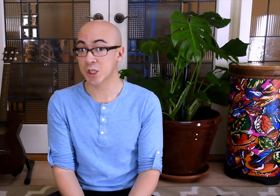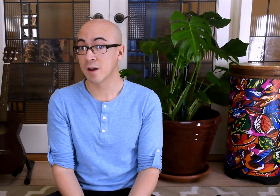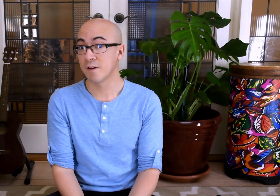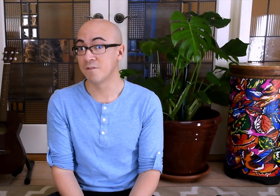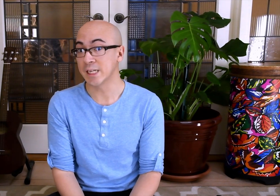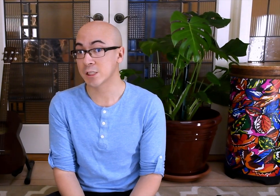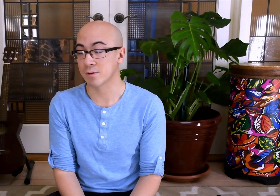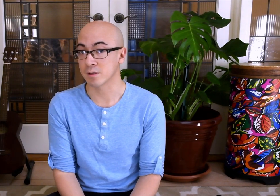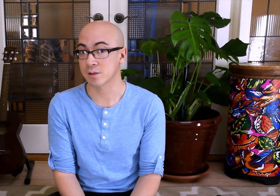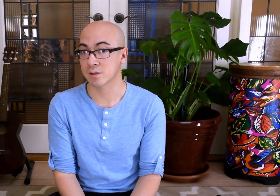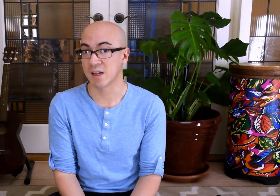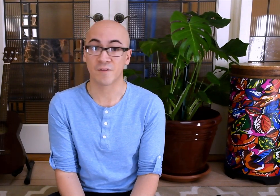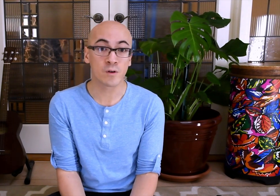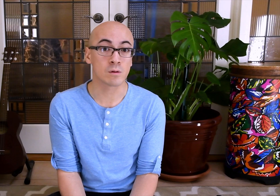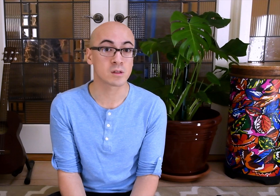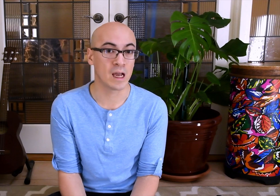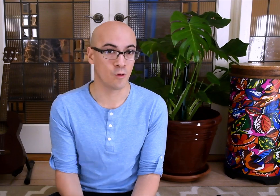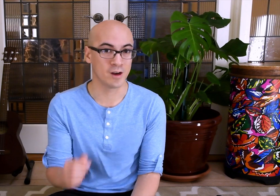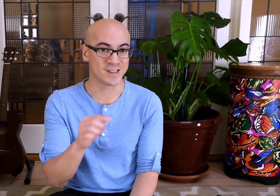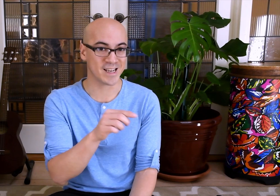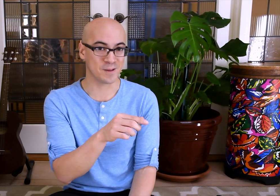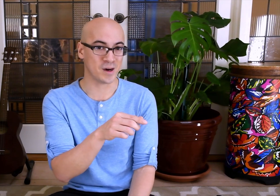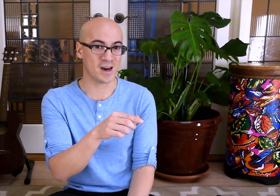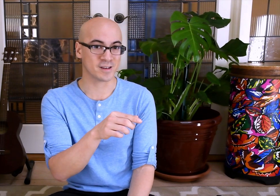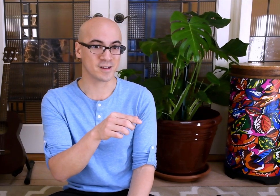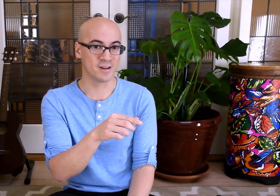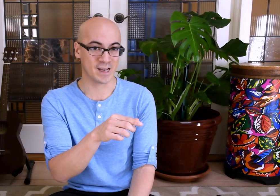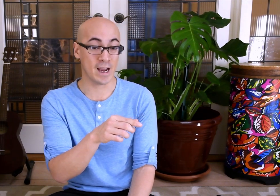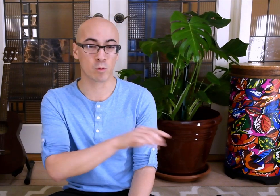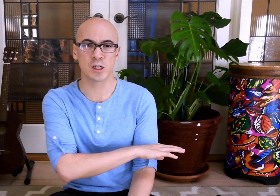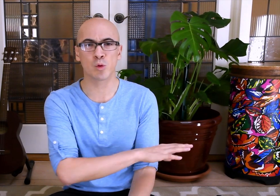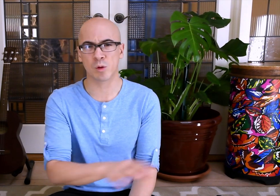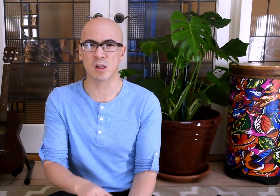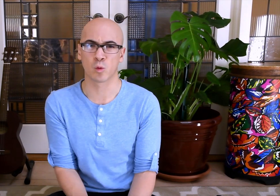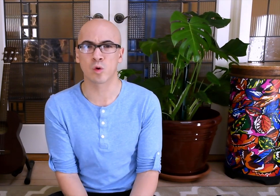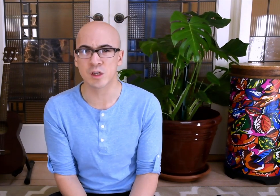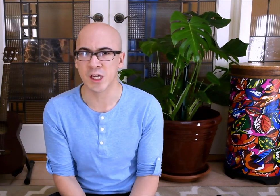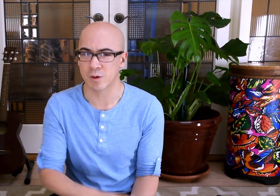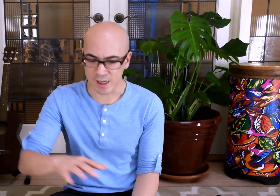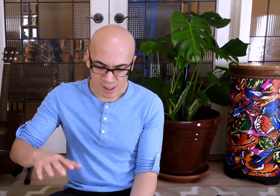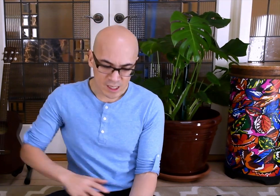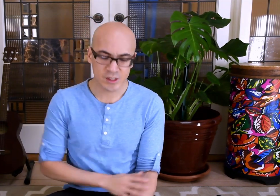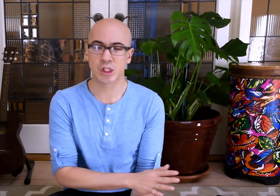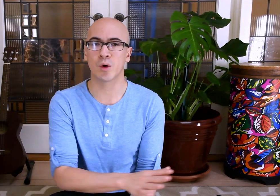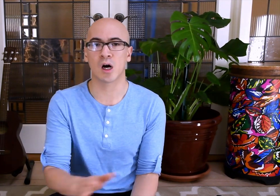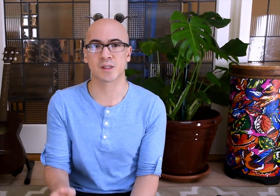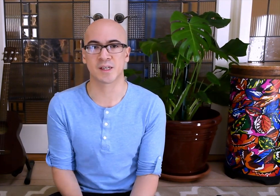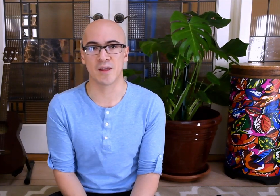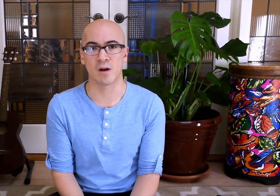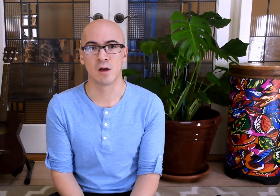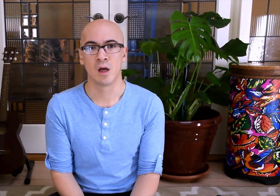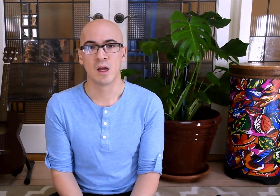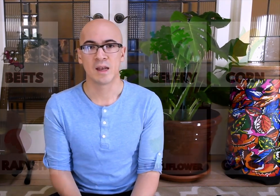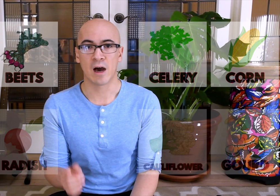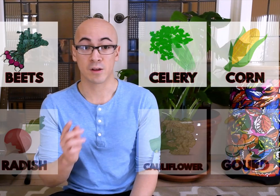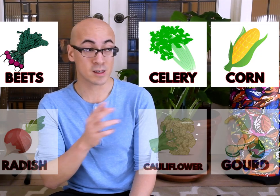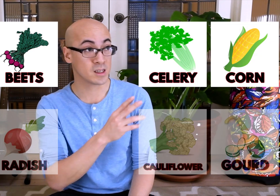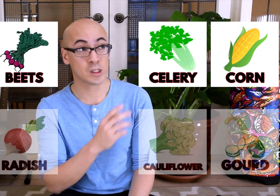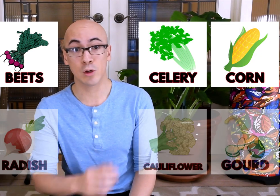vegetables and fruits I want inside the pot, okay? And we're going to do what call a word chain. We're going to sew it all together. Now, you're going to see two